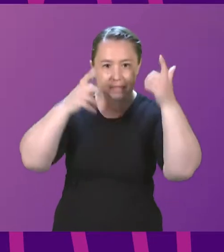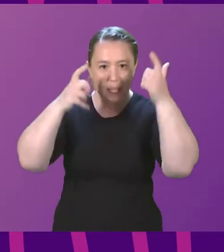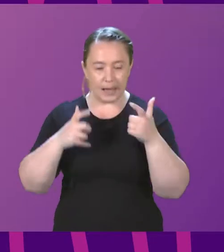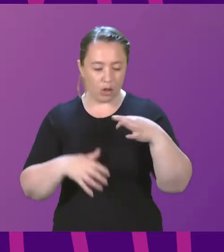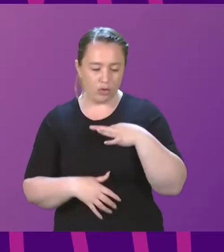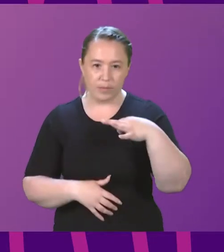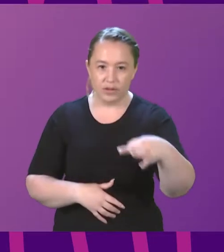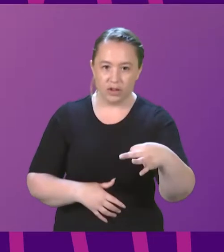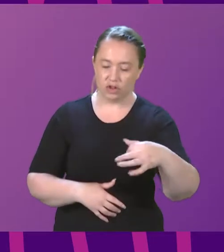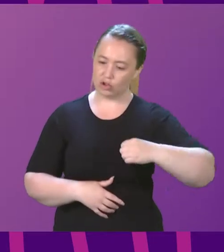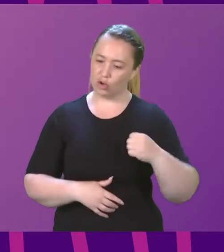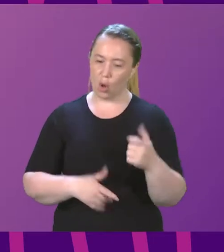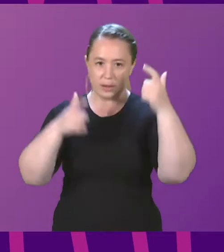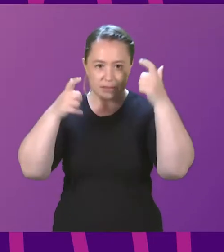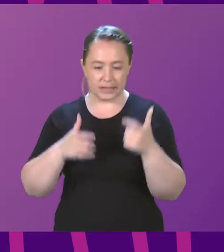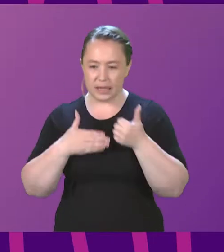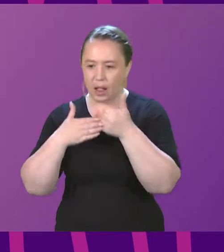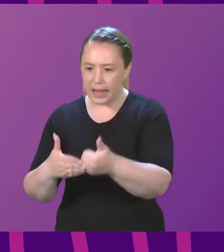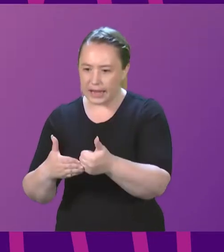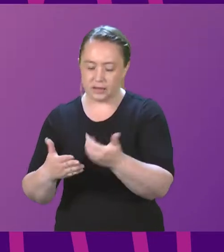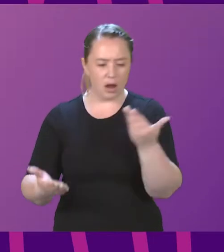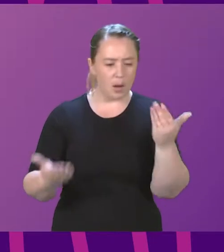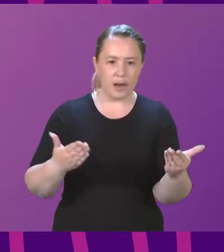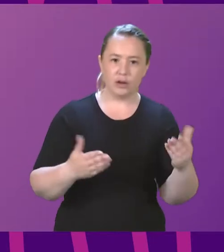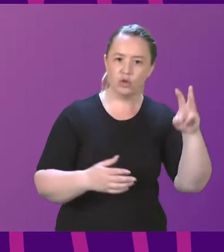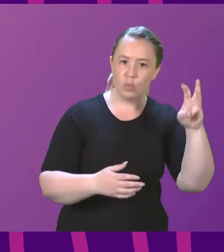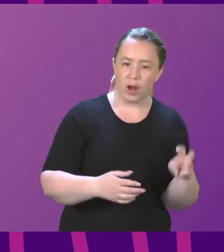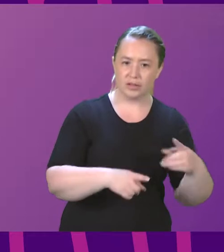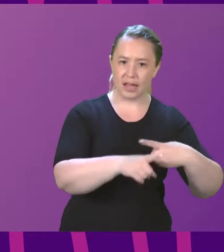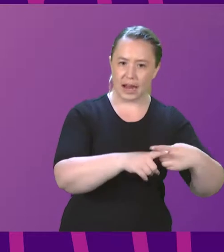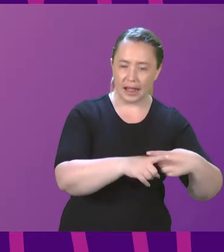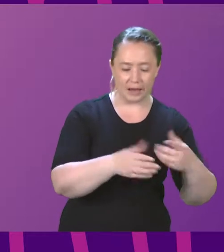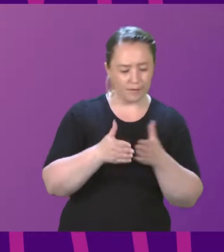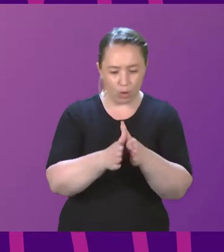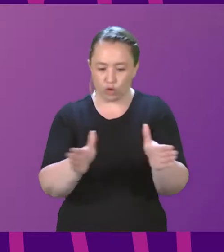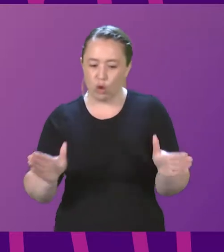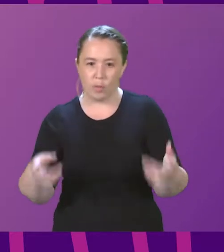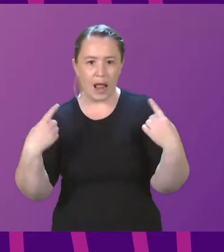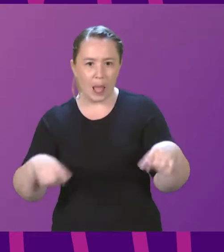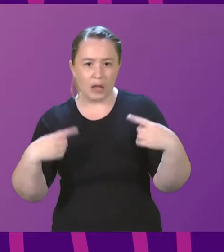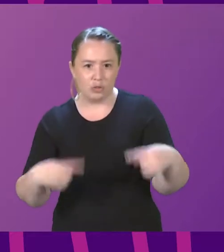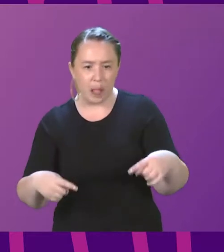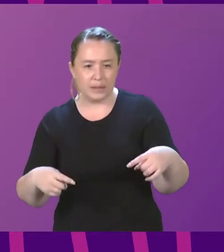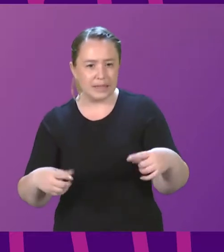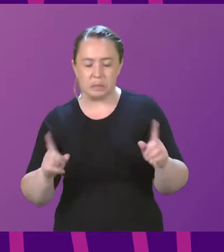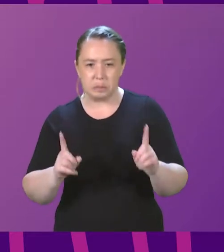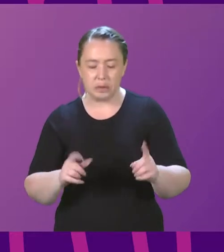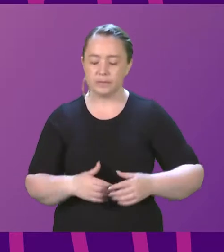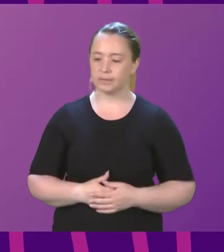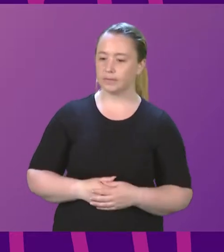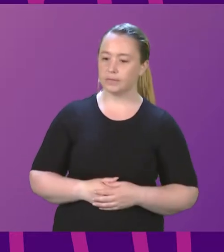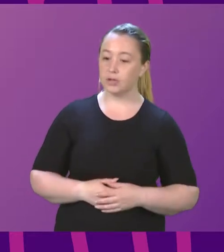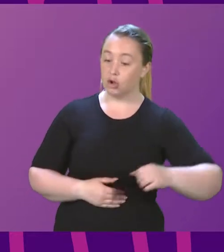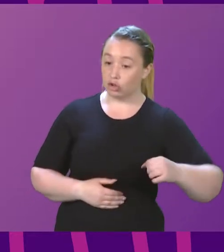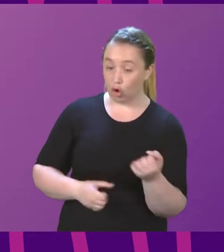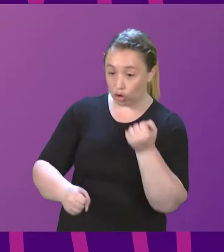Scotland's Legal Aid system compare to England and Wales in terms of scope and eligibility? As briefly as possible, Minister. So, the Scottish